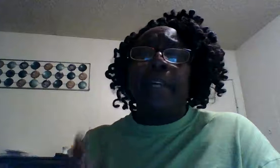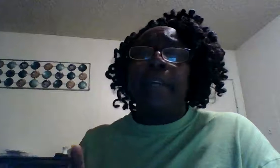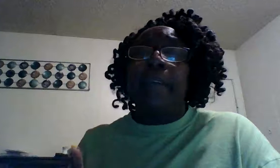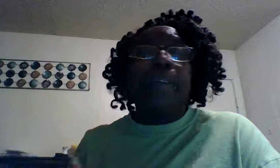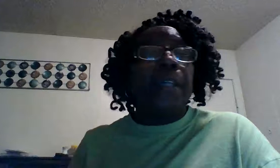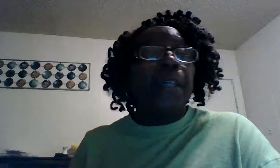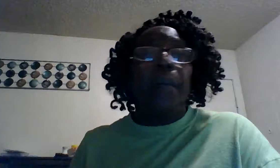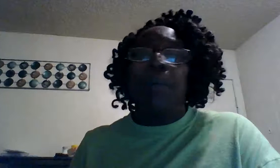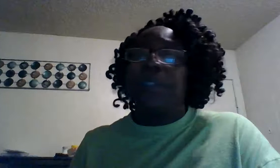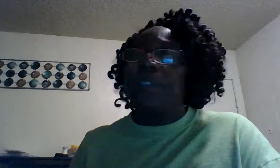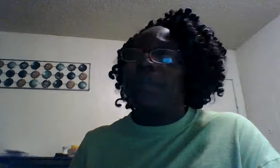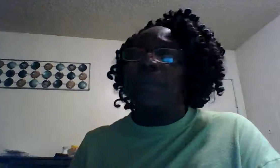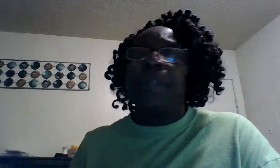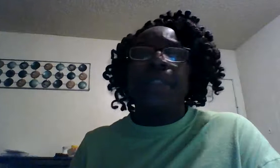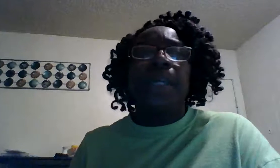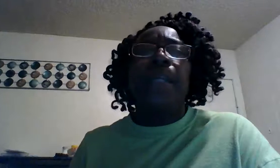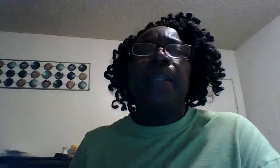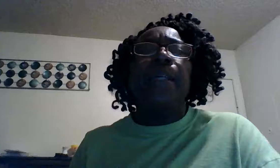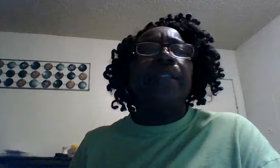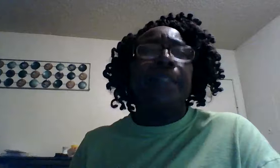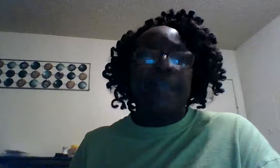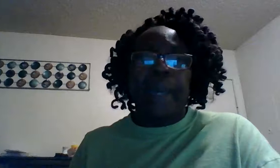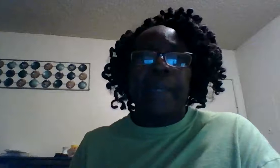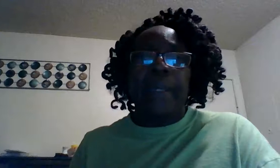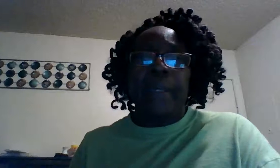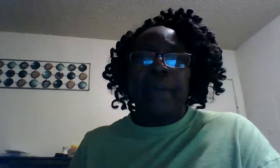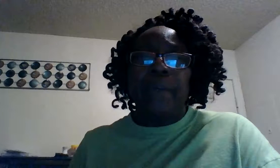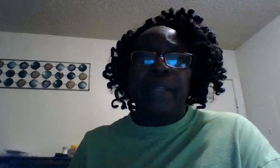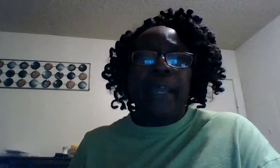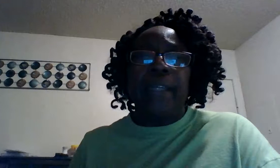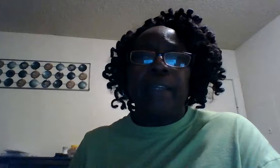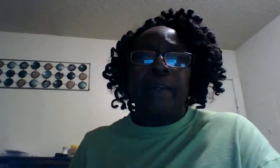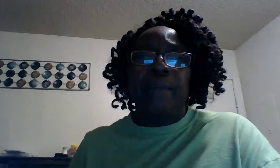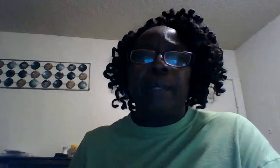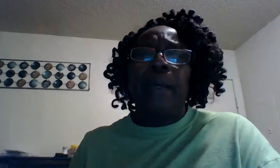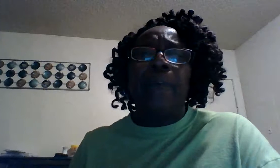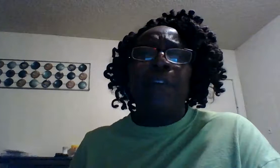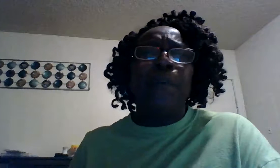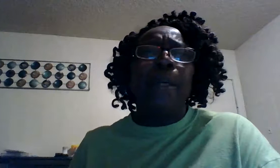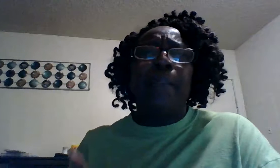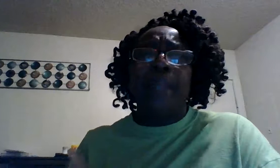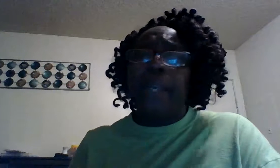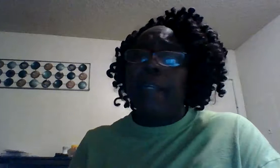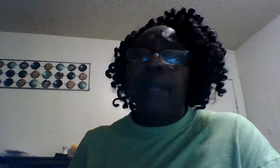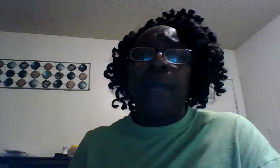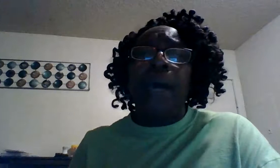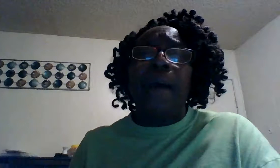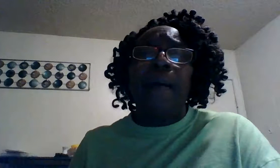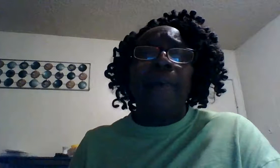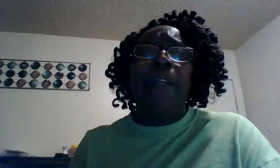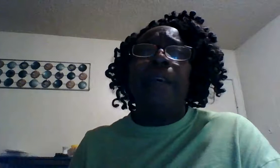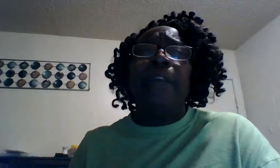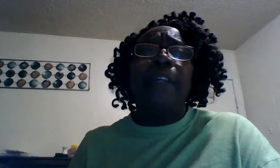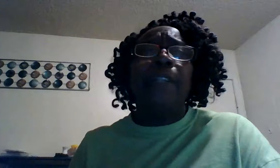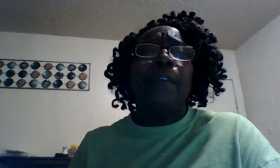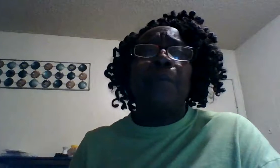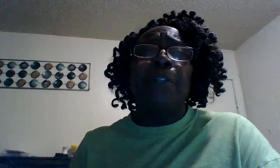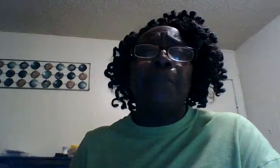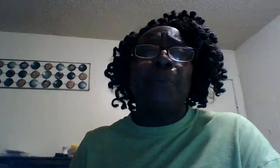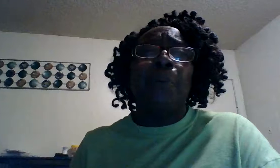ear to hear what the spirit is telling us today we thank you we love you and thank you god for loving us so much more